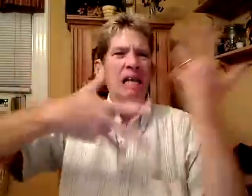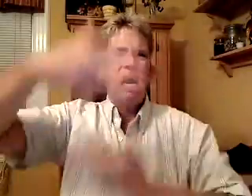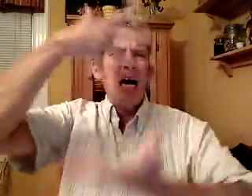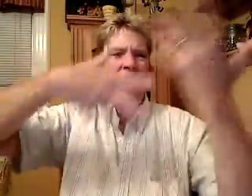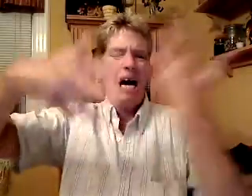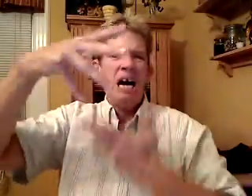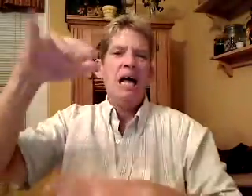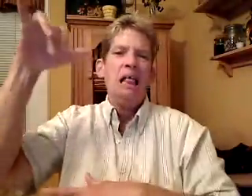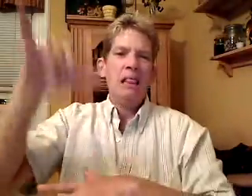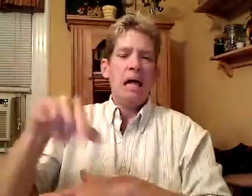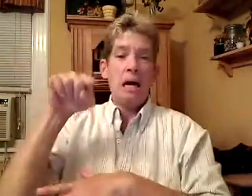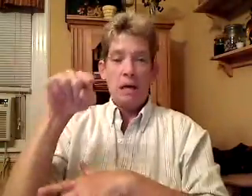snacks.